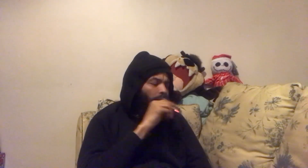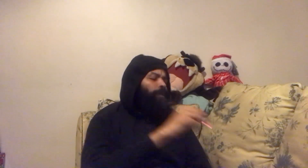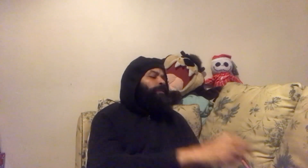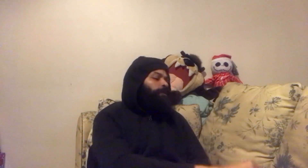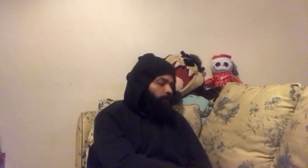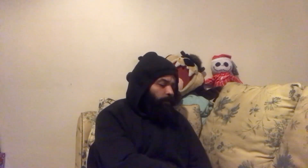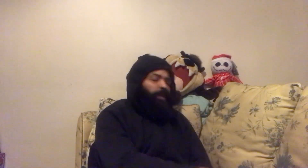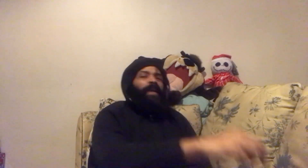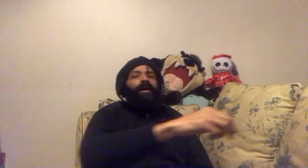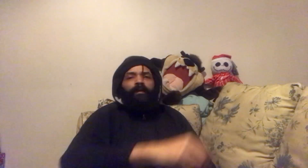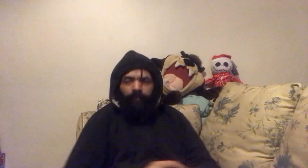Yeah.